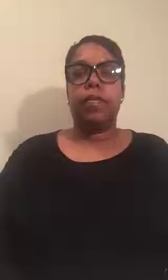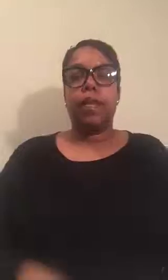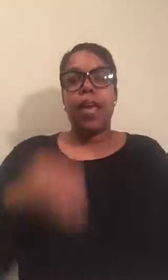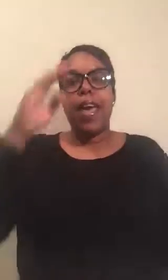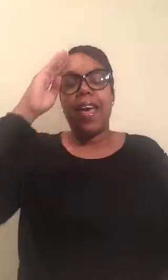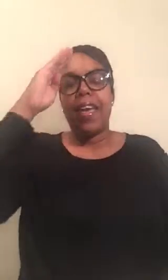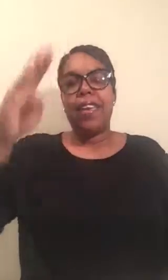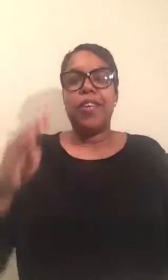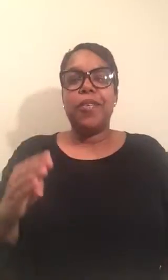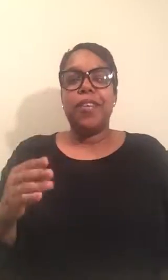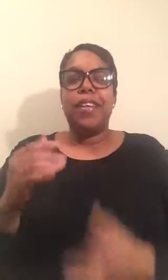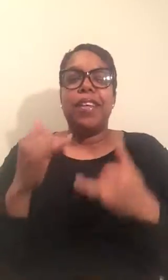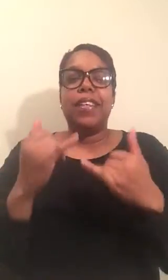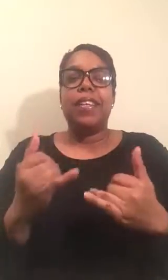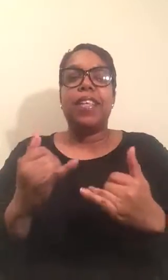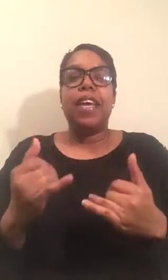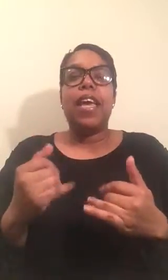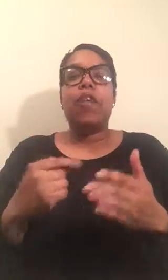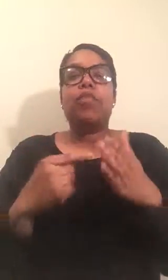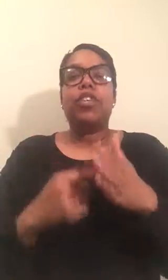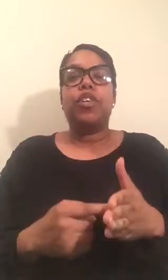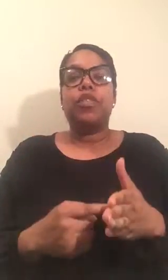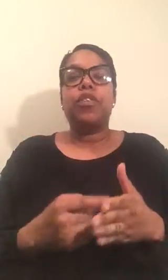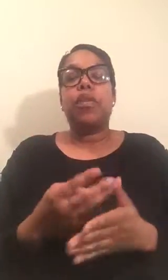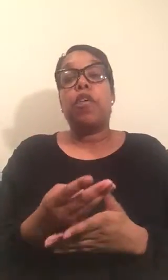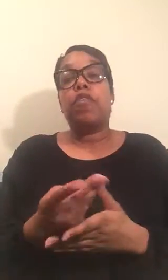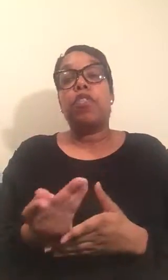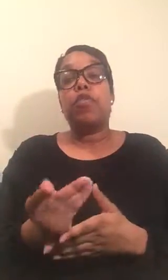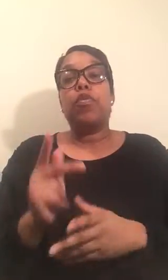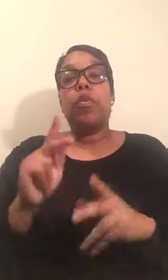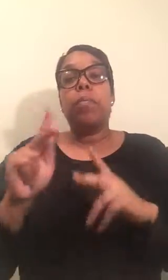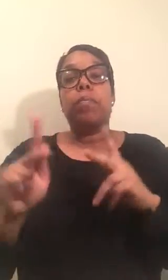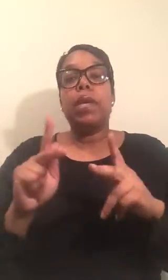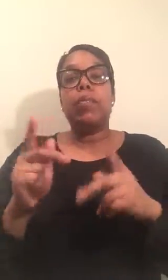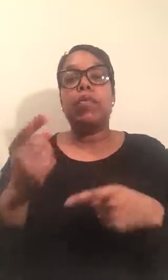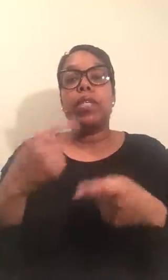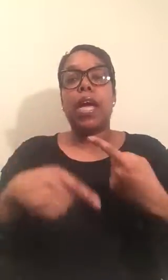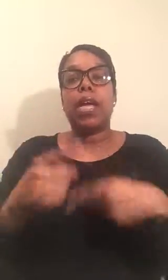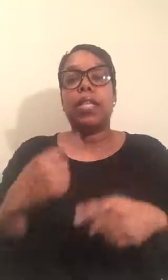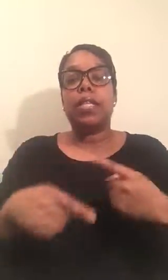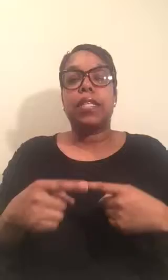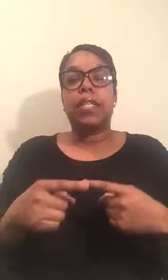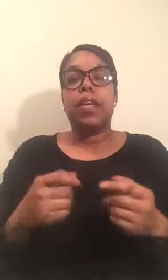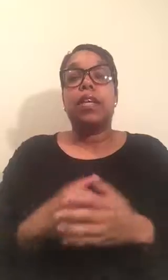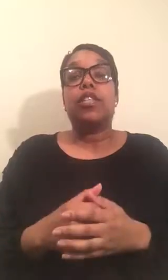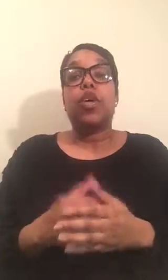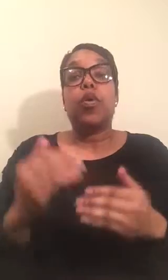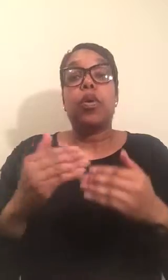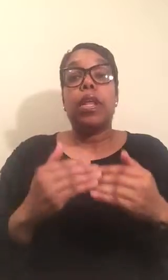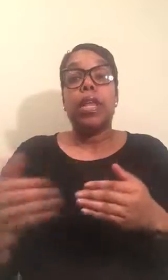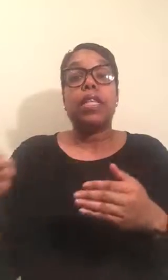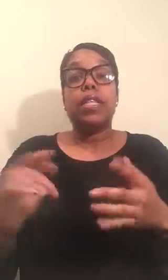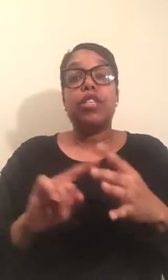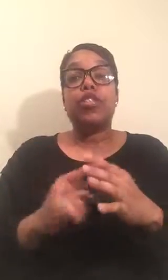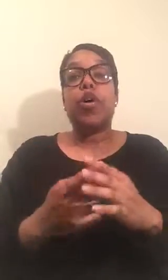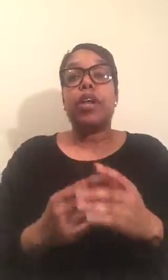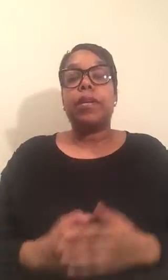Hello. Today I will show you a few people signs. So let's get started.